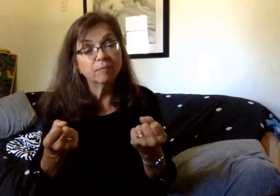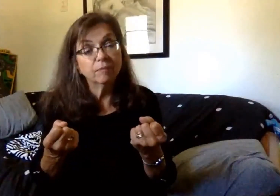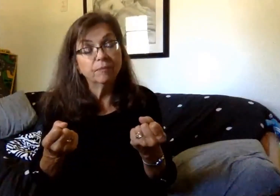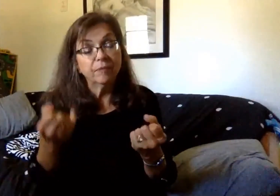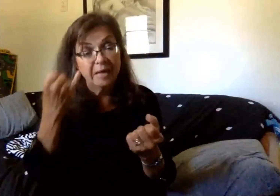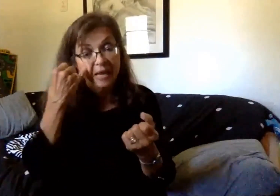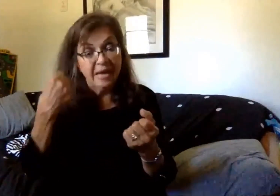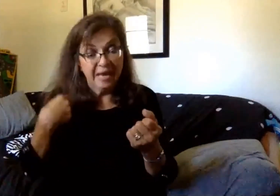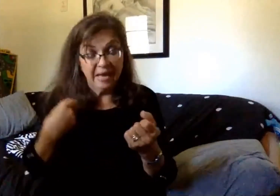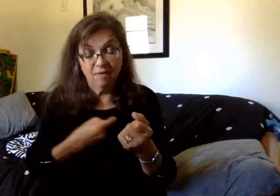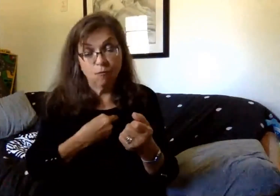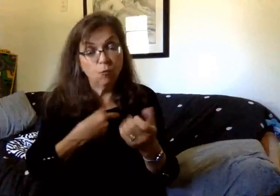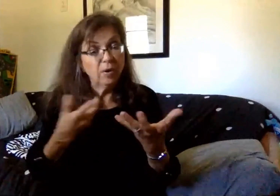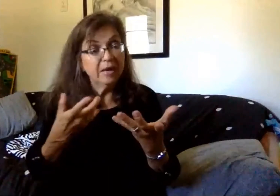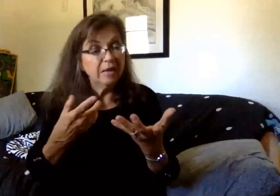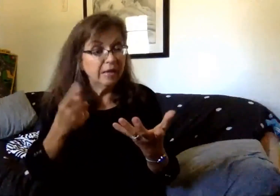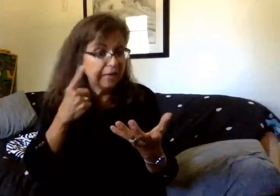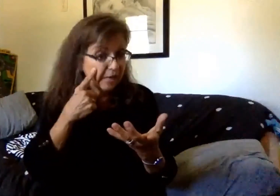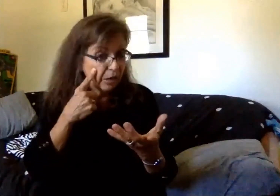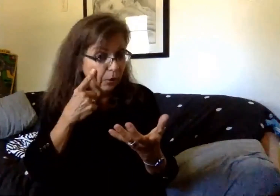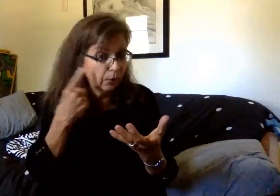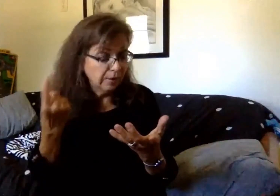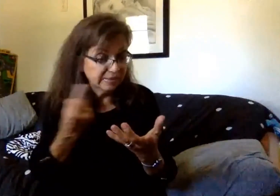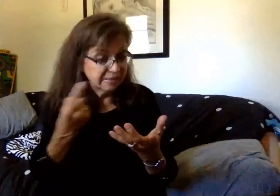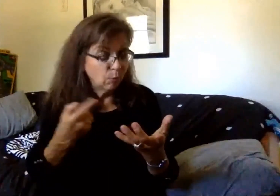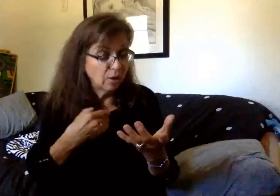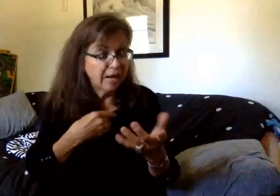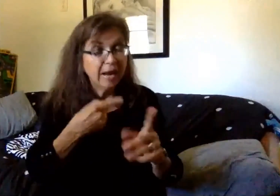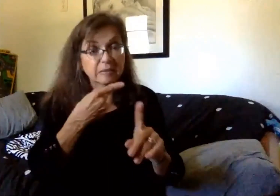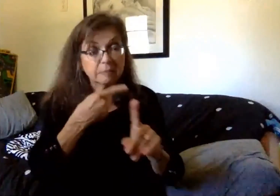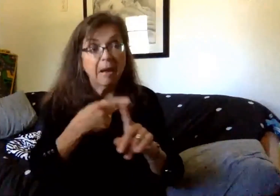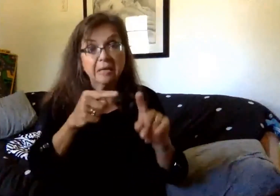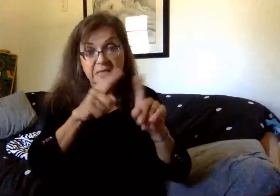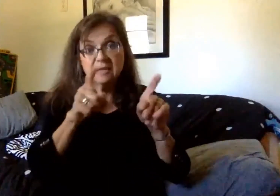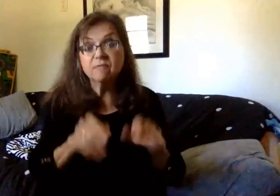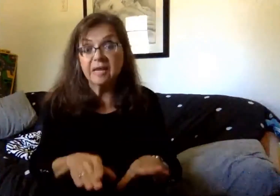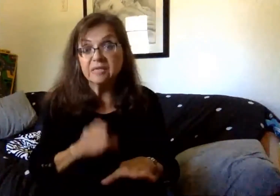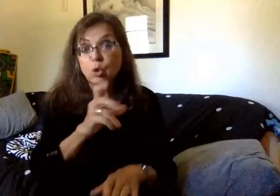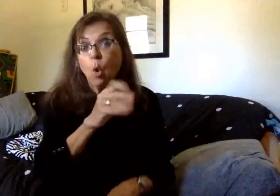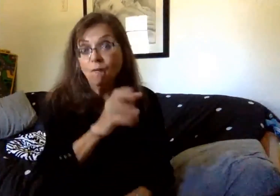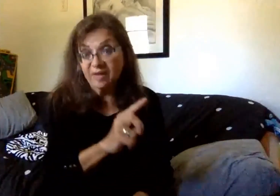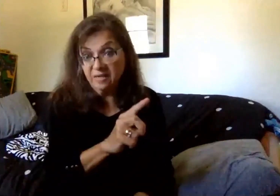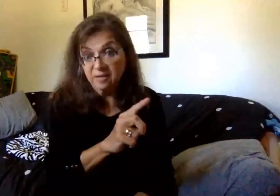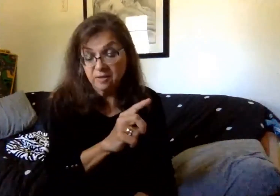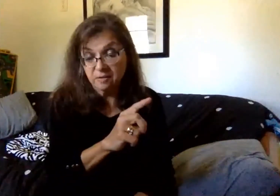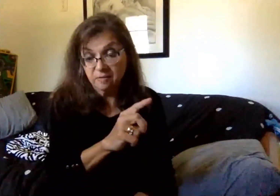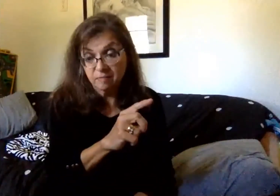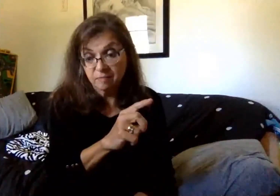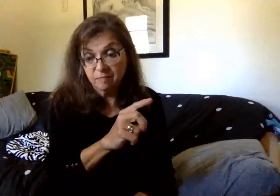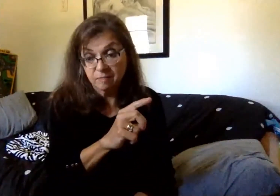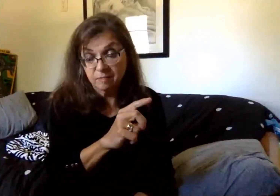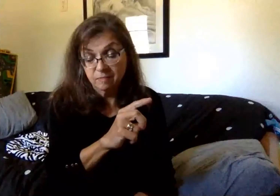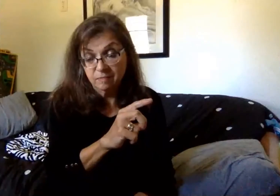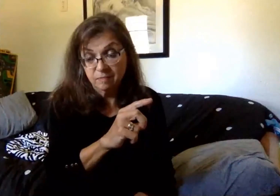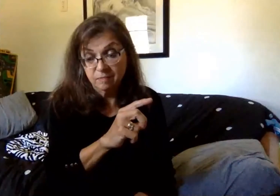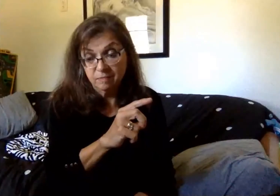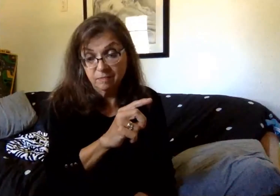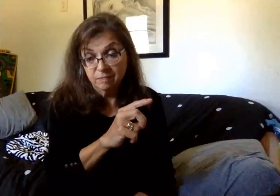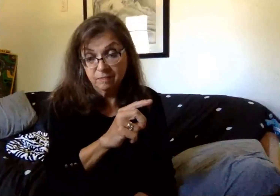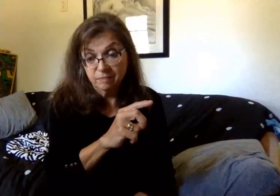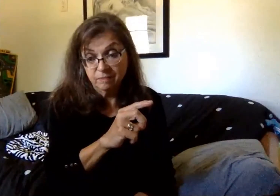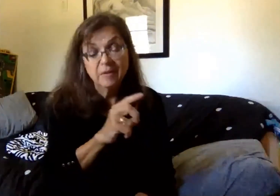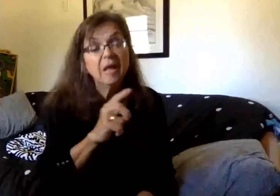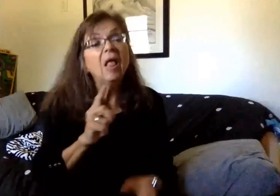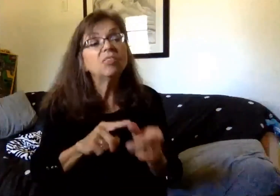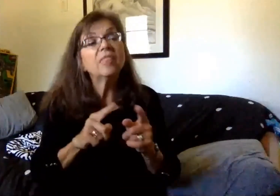were to receive that unfortunate news that a student or staff member were to test positive for COVID-19, it is the